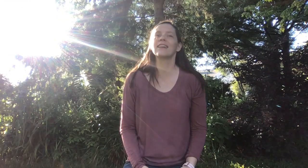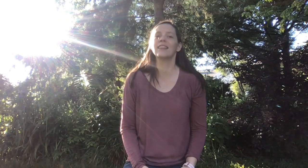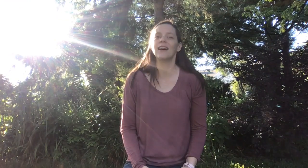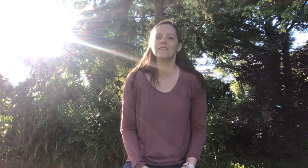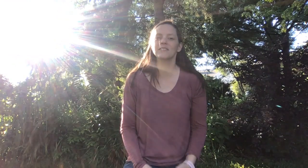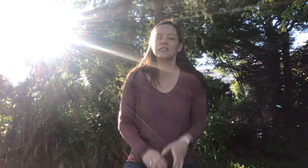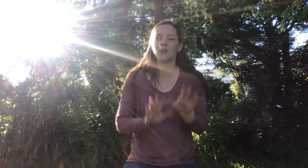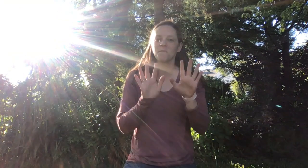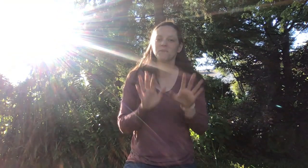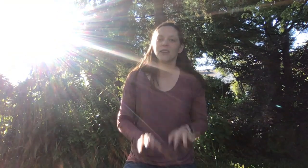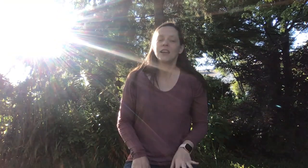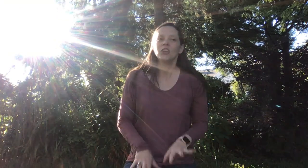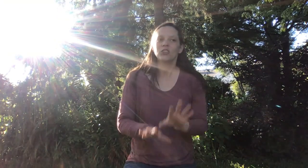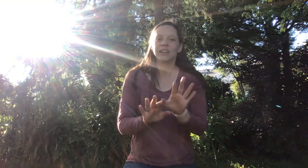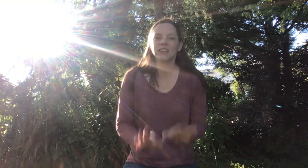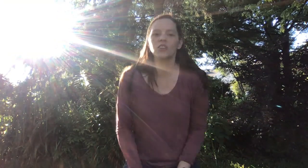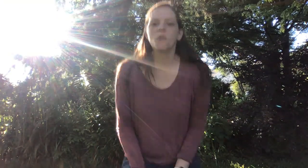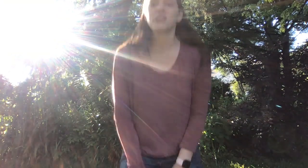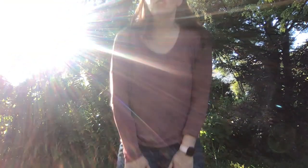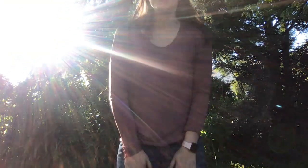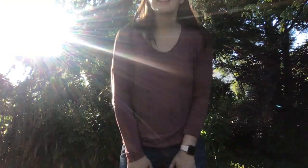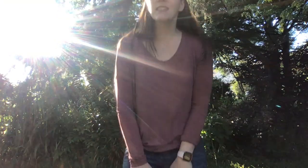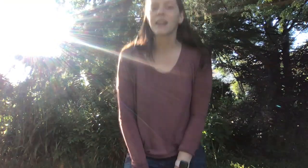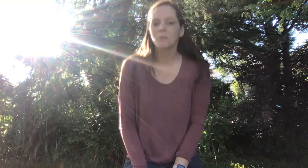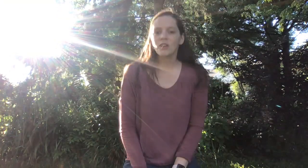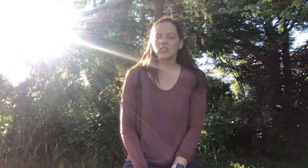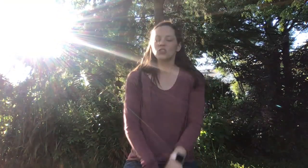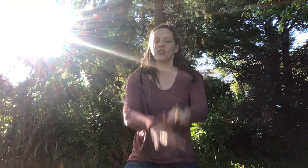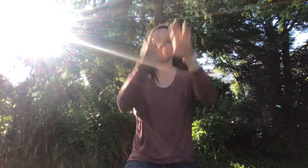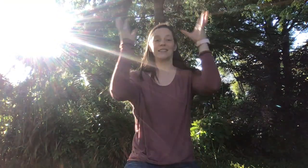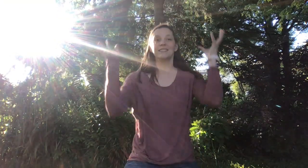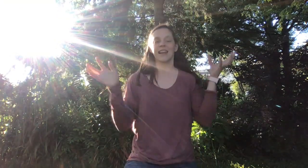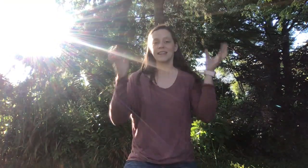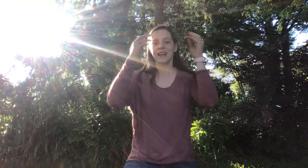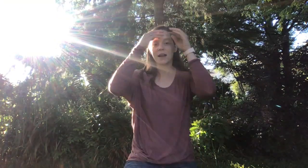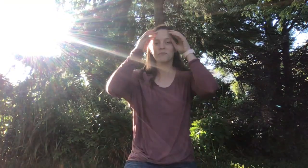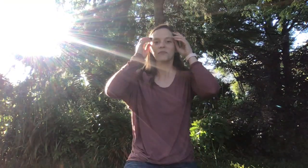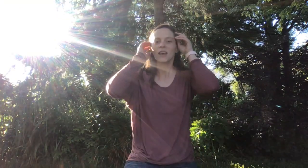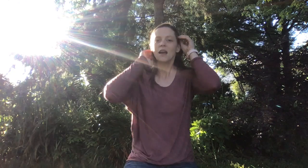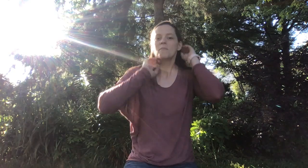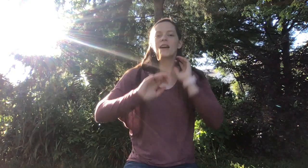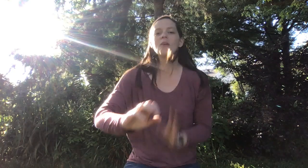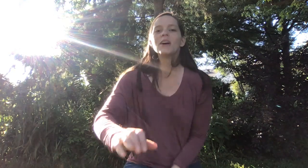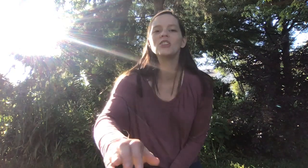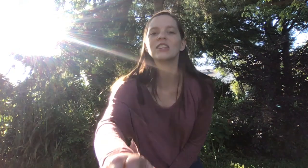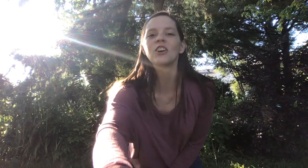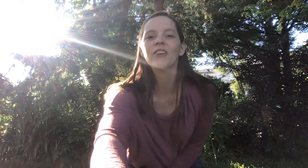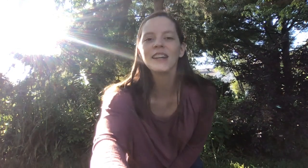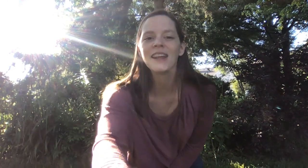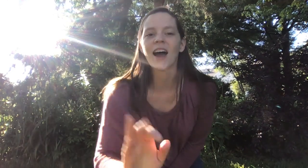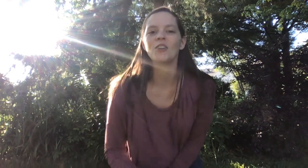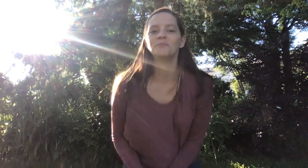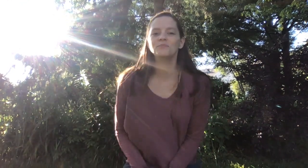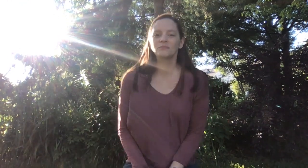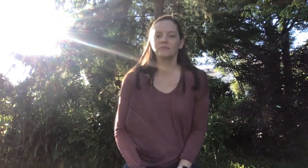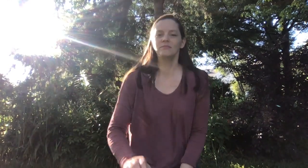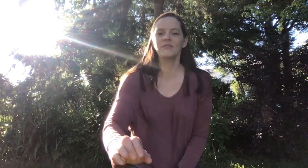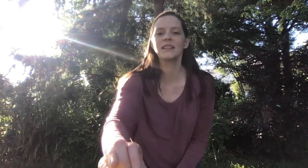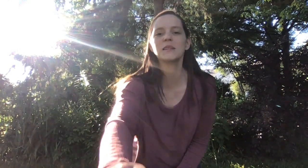love. So you can either go on your knees, like I'm going to do, or you can stand up. But I want you to get ready now to